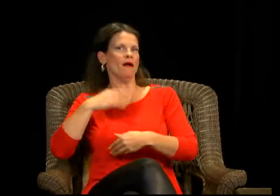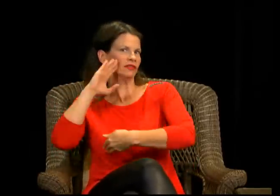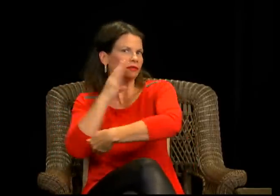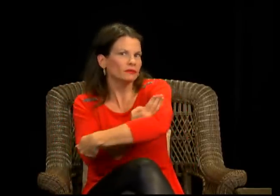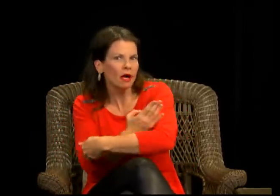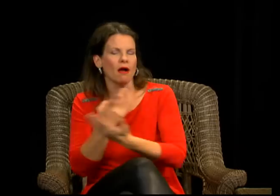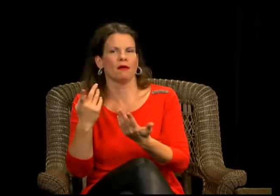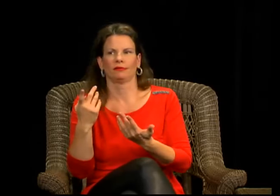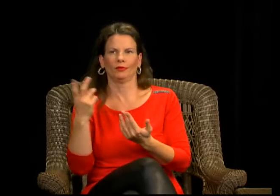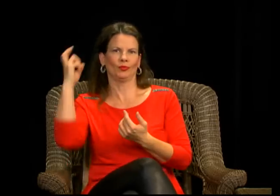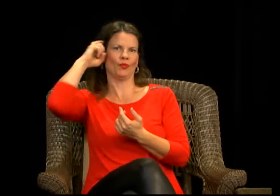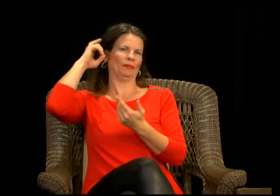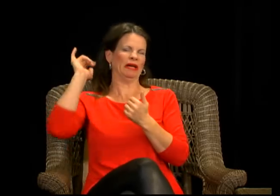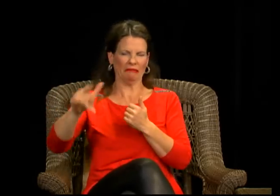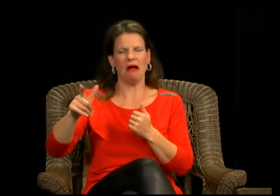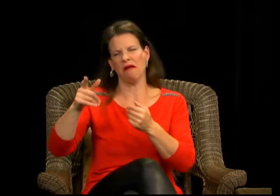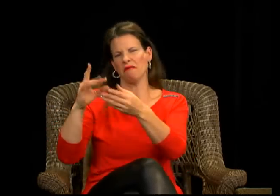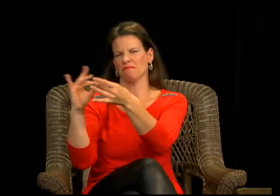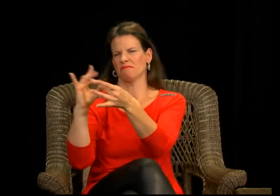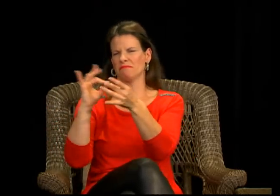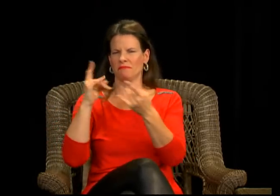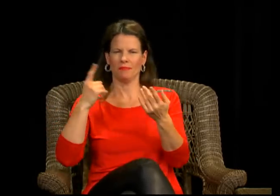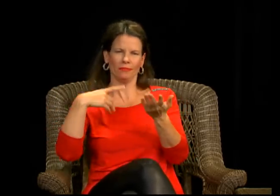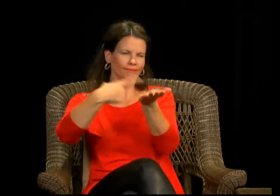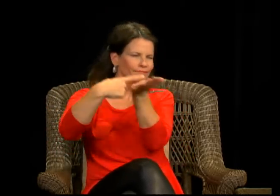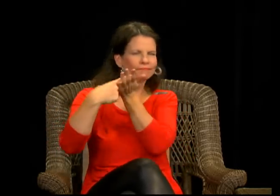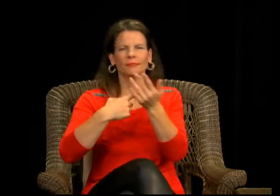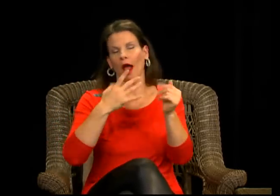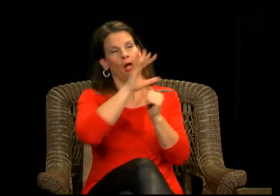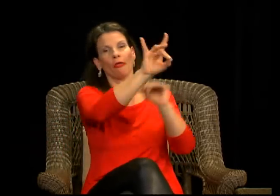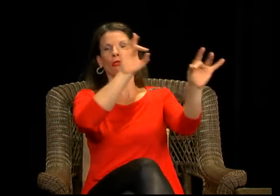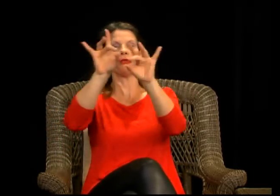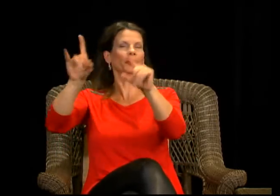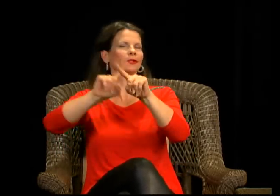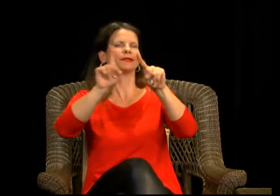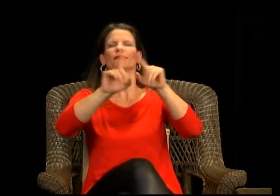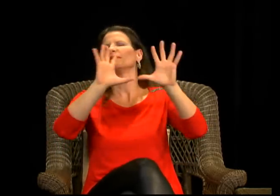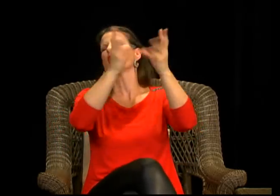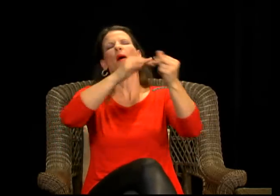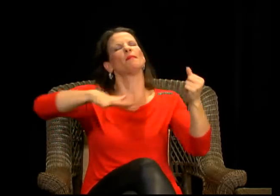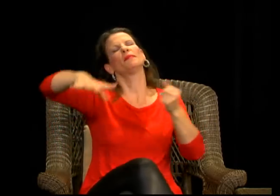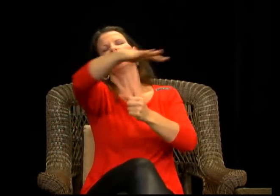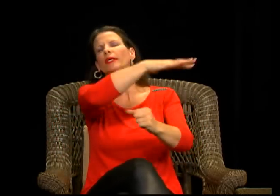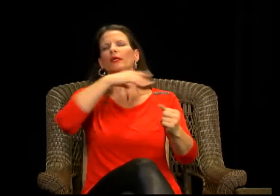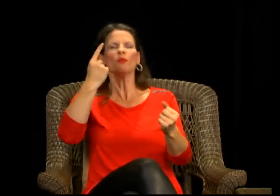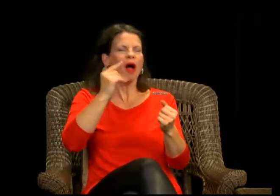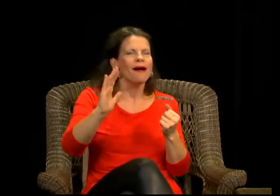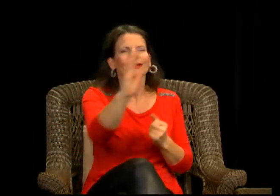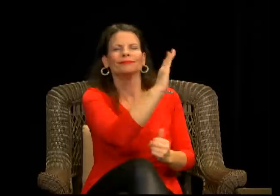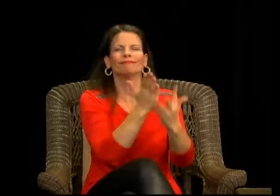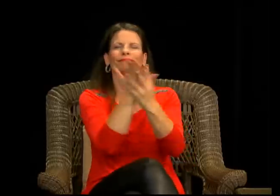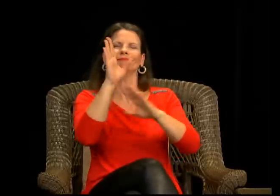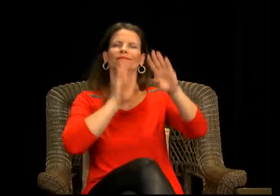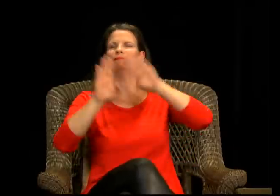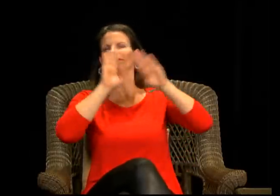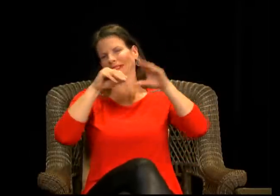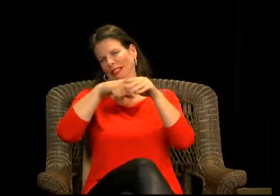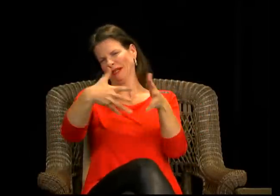their son is deaf and he has a cochlear implant, so they really select families from all over and all walks of life